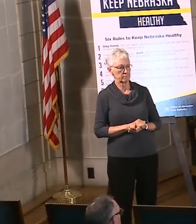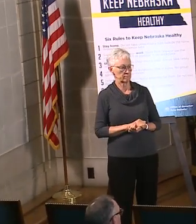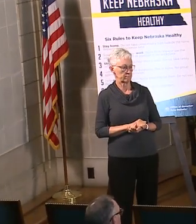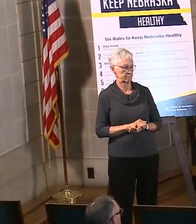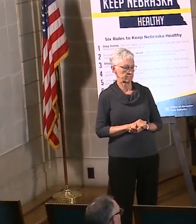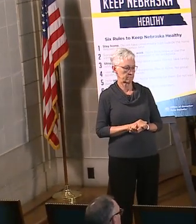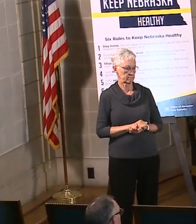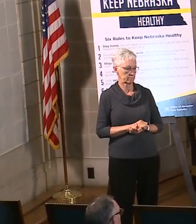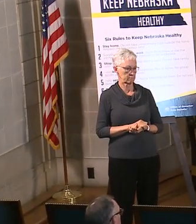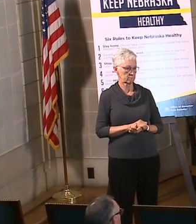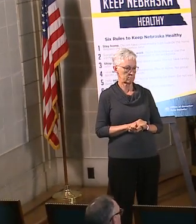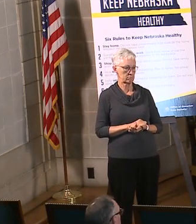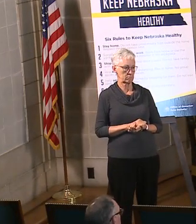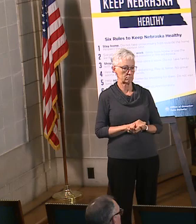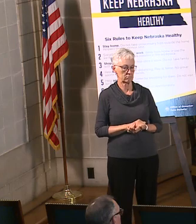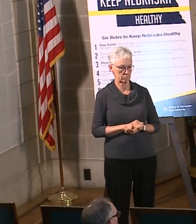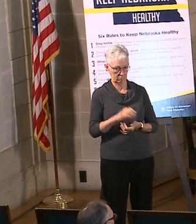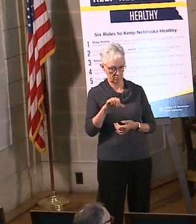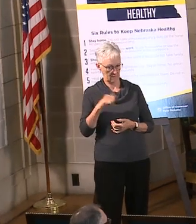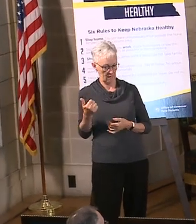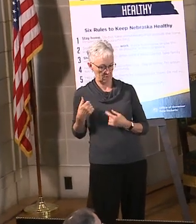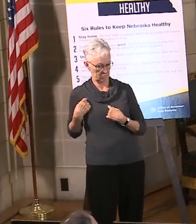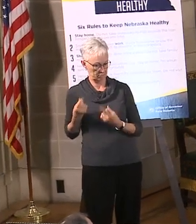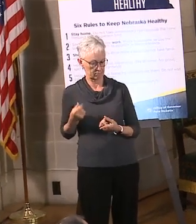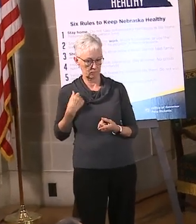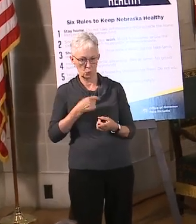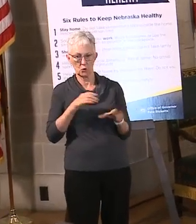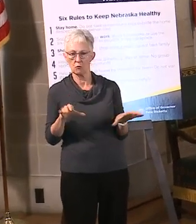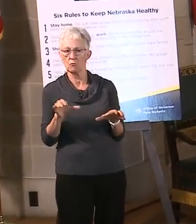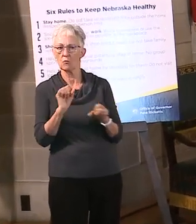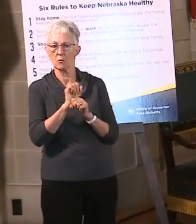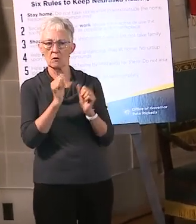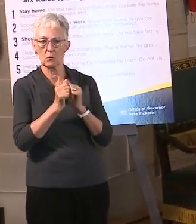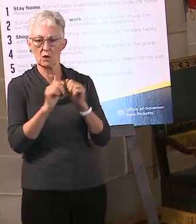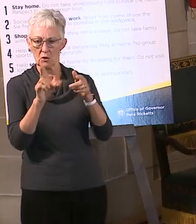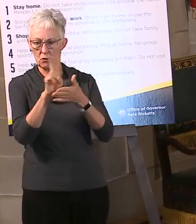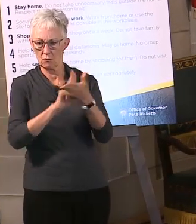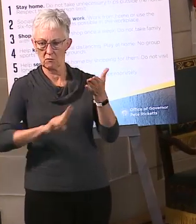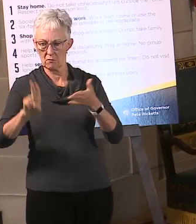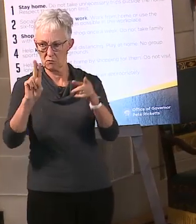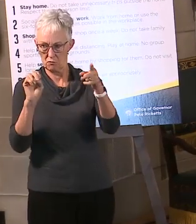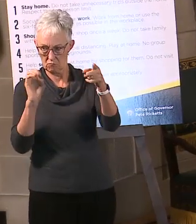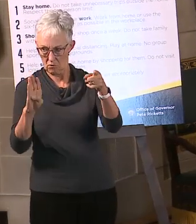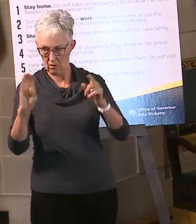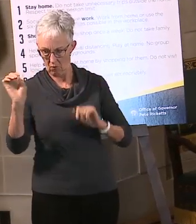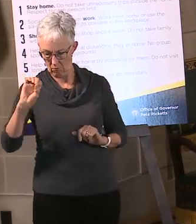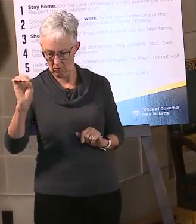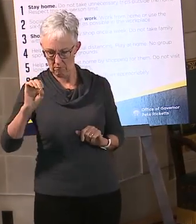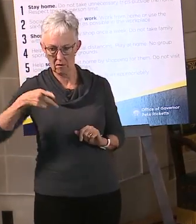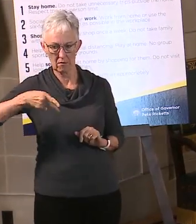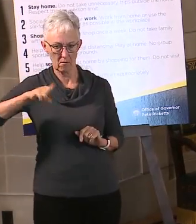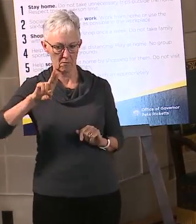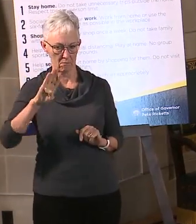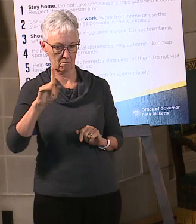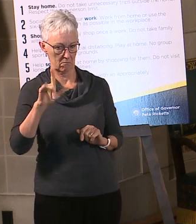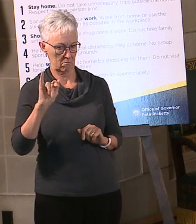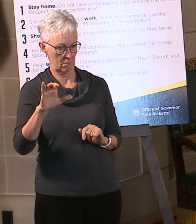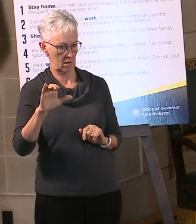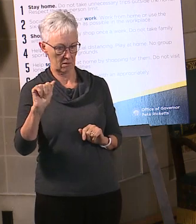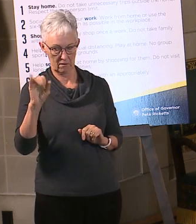University of Nebraska Omaha Center for Public Affairs, as well as the Department of Economic Development, is